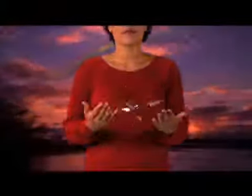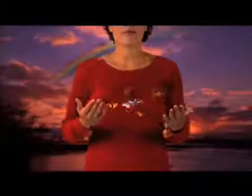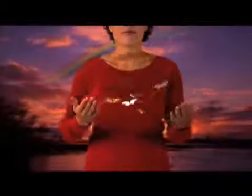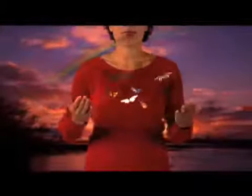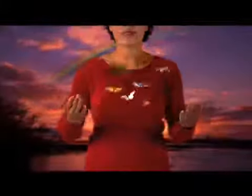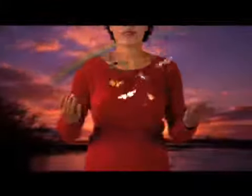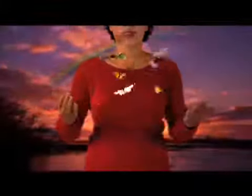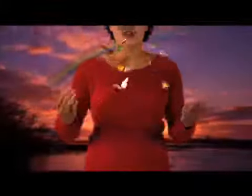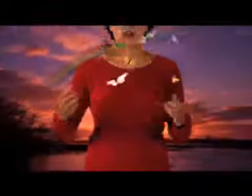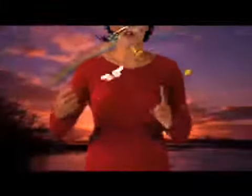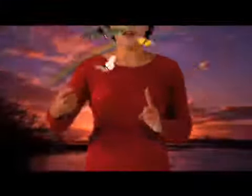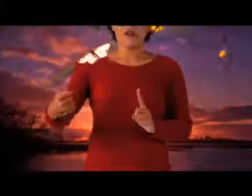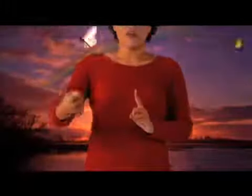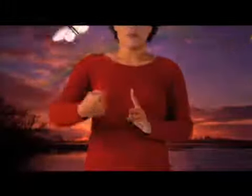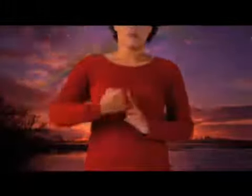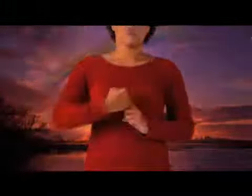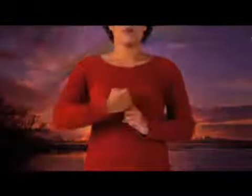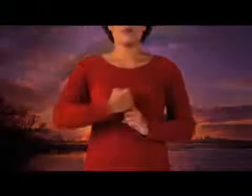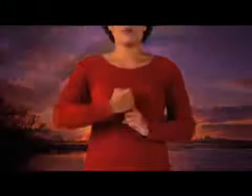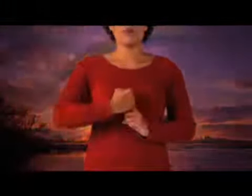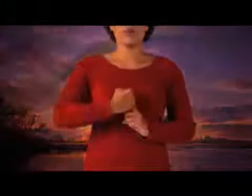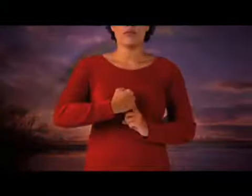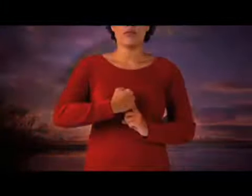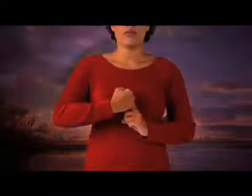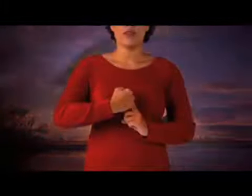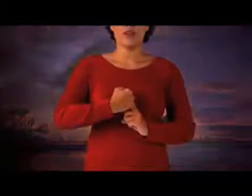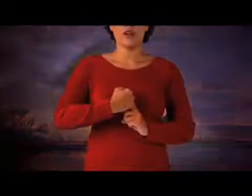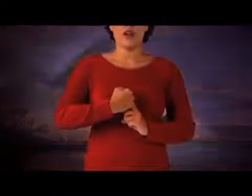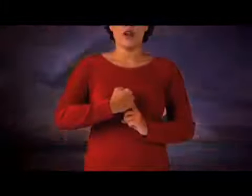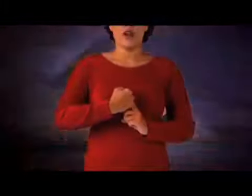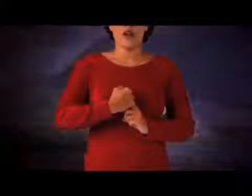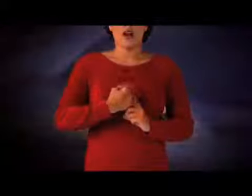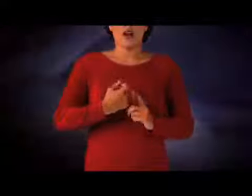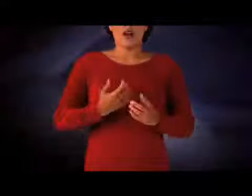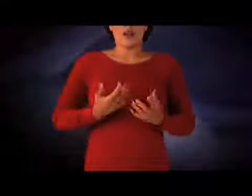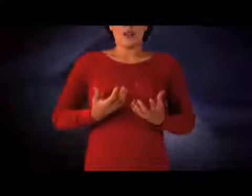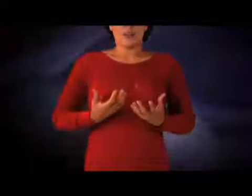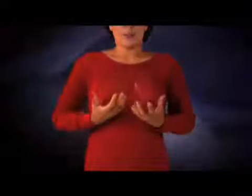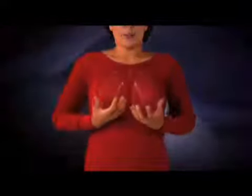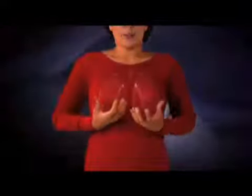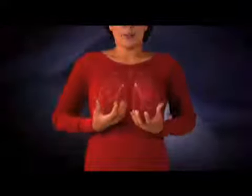And suddenly it's hard to breathe.